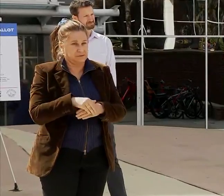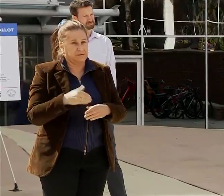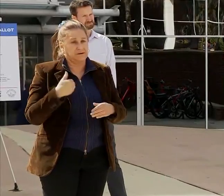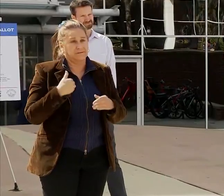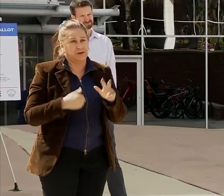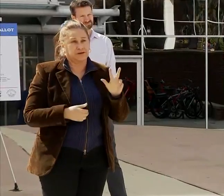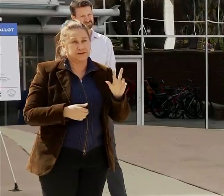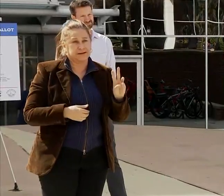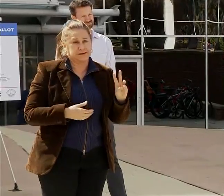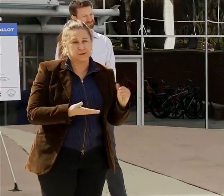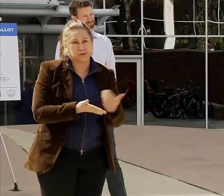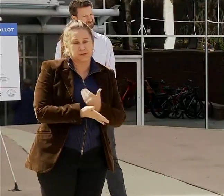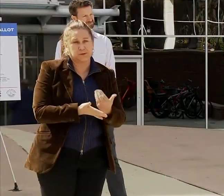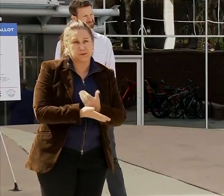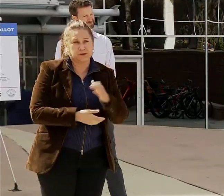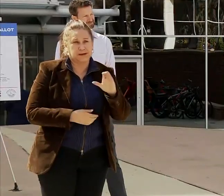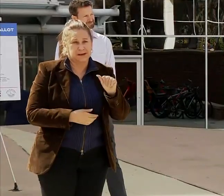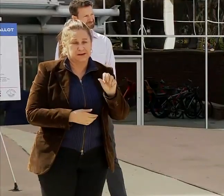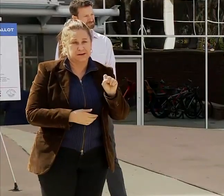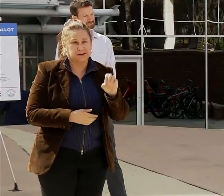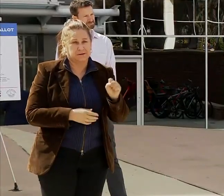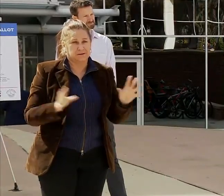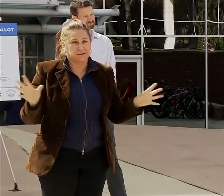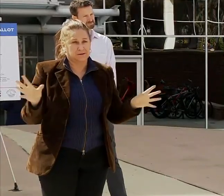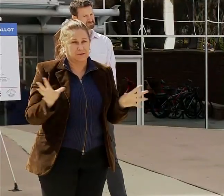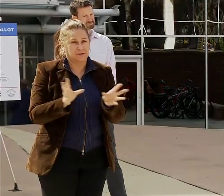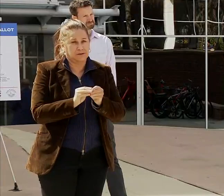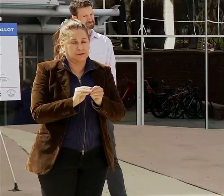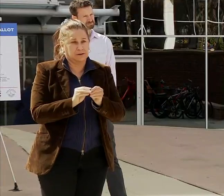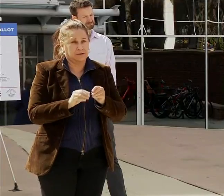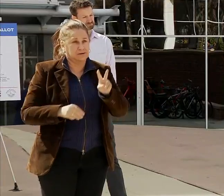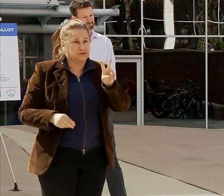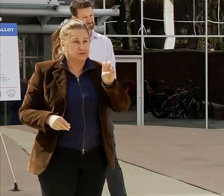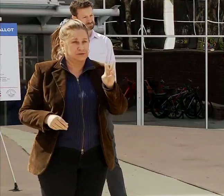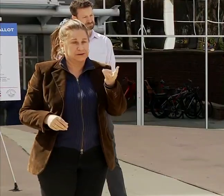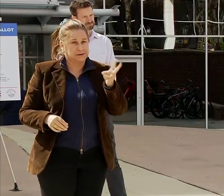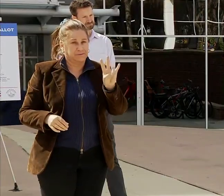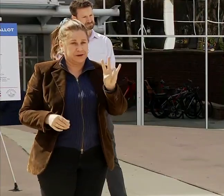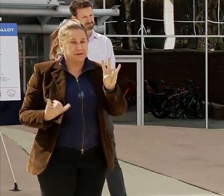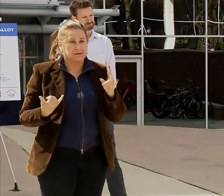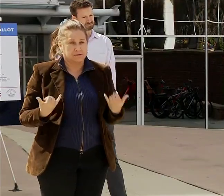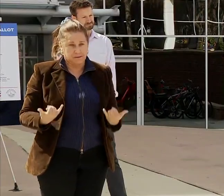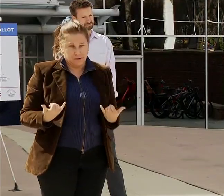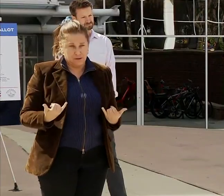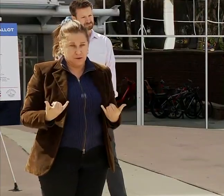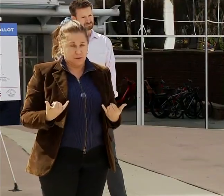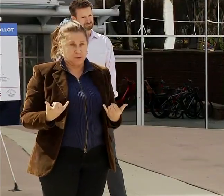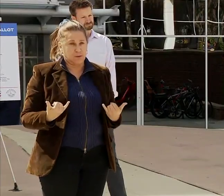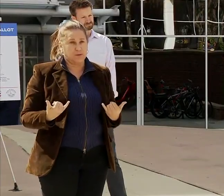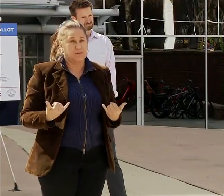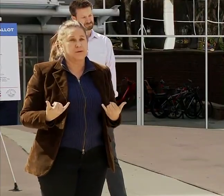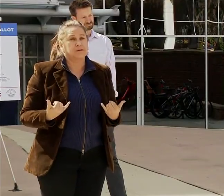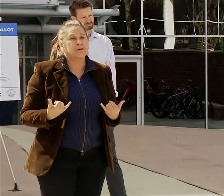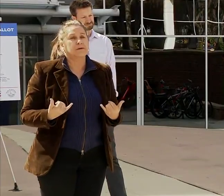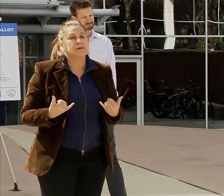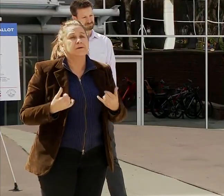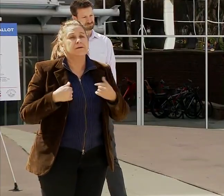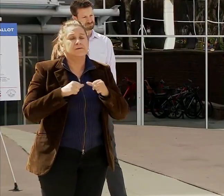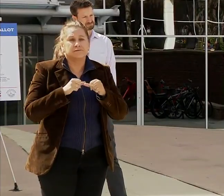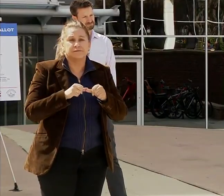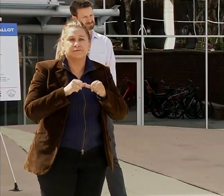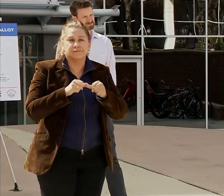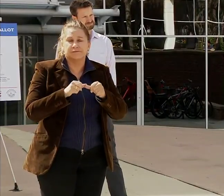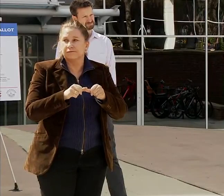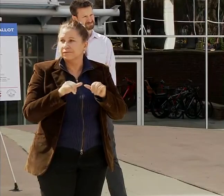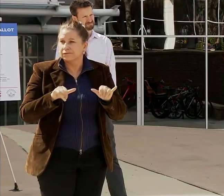our total positive cases to 267. As we continue to experience the severity of this